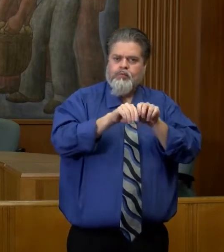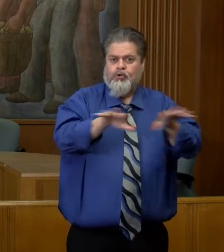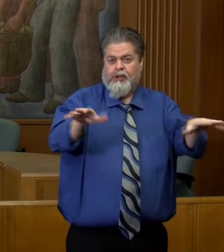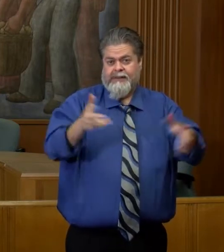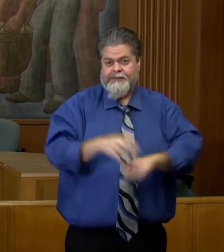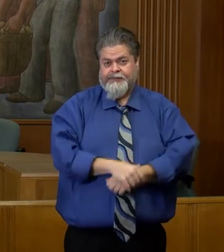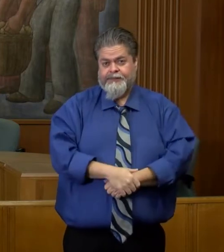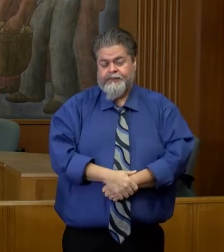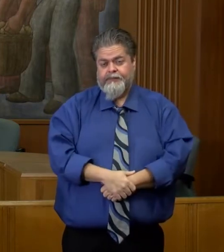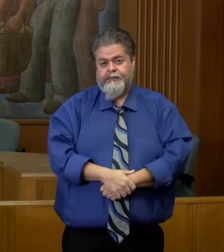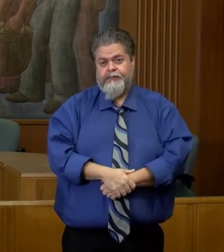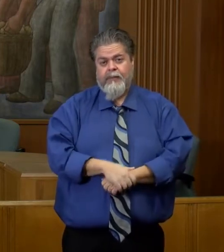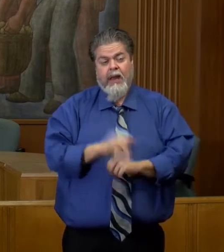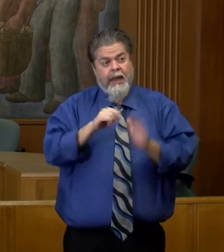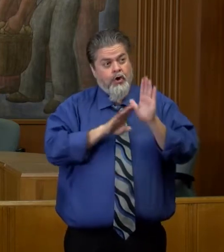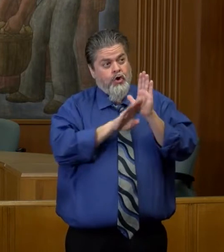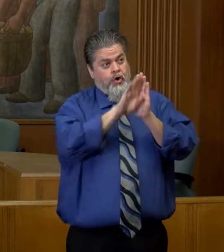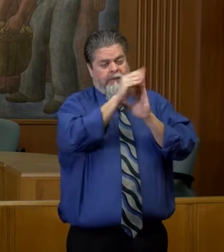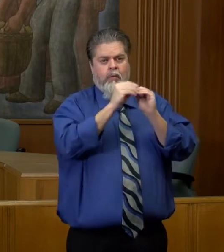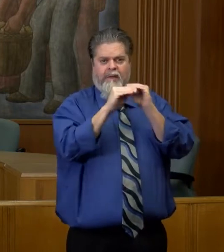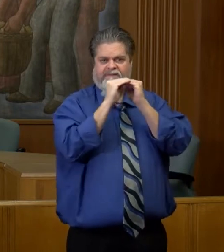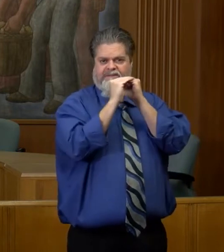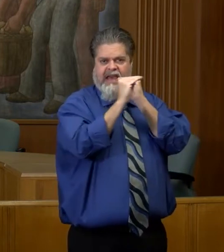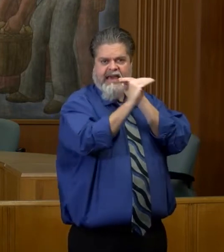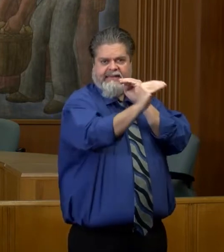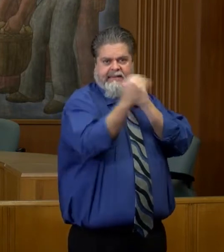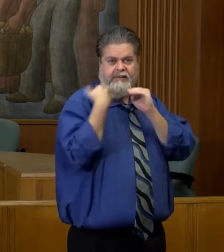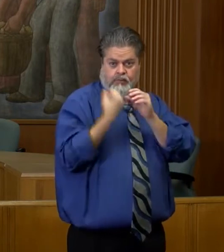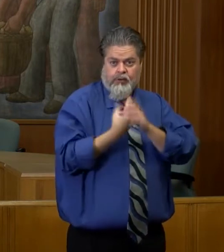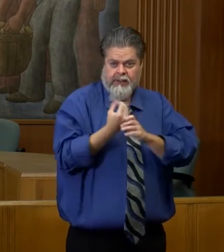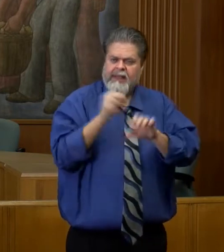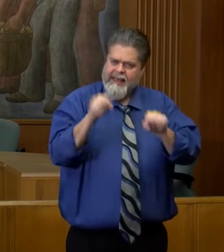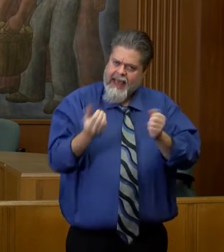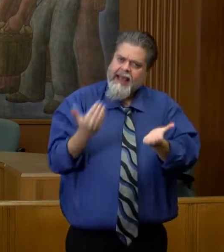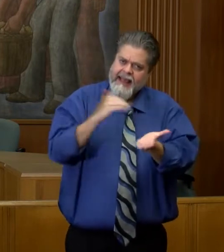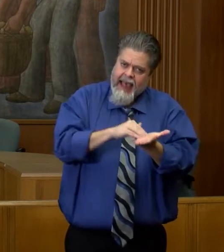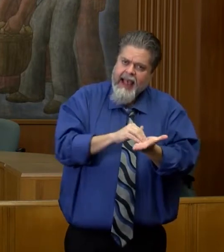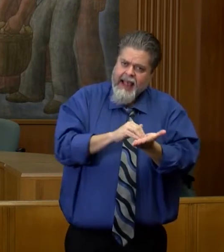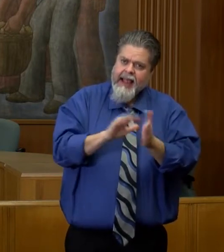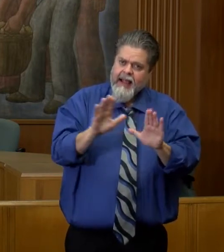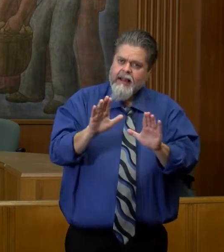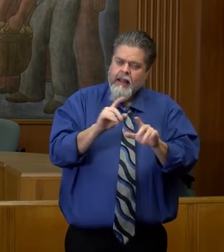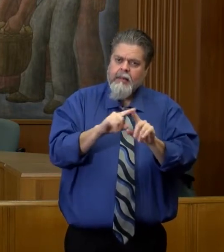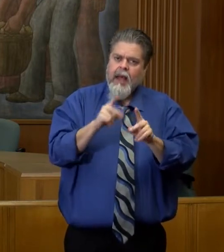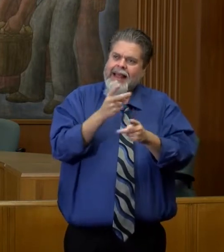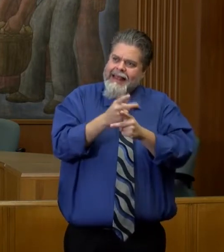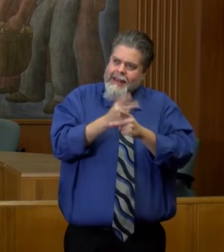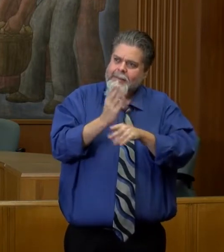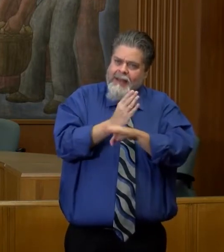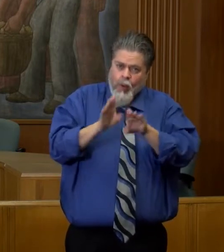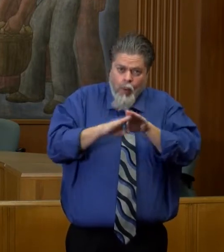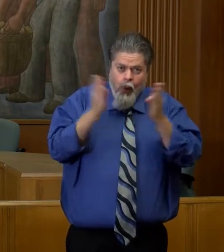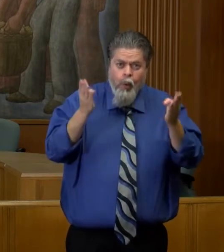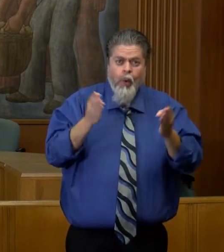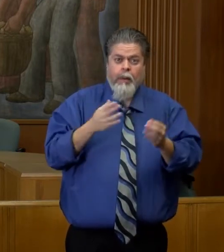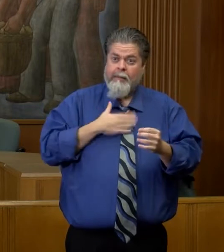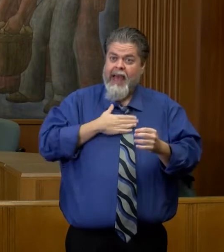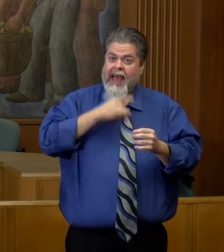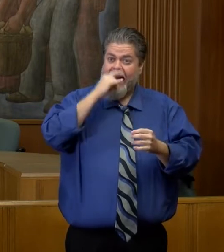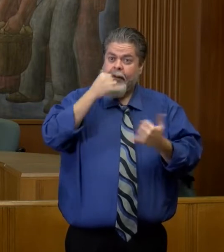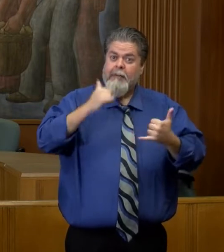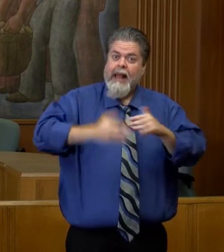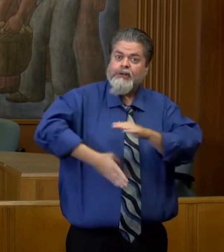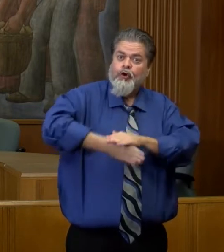We flatten the curve this spring. We can do that again now while still keeping as many things open as we can. My kids are in soccer